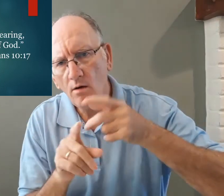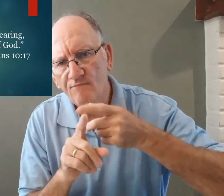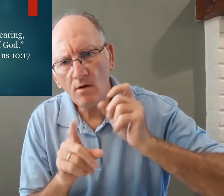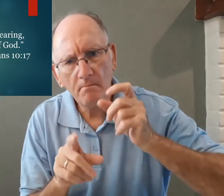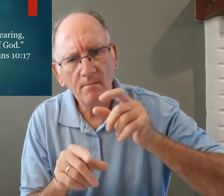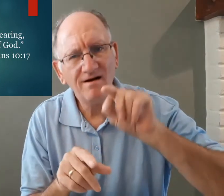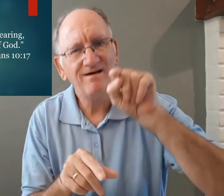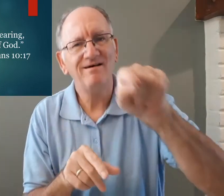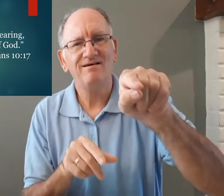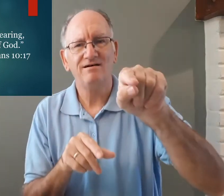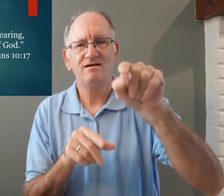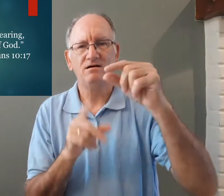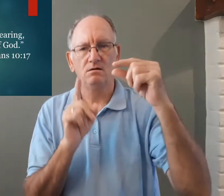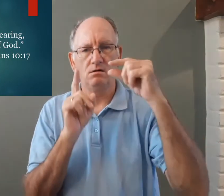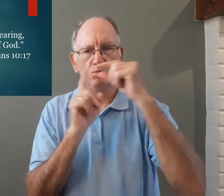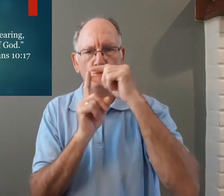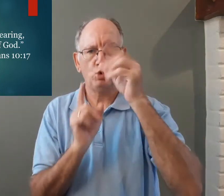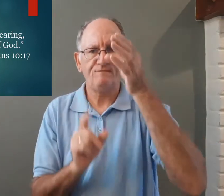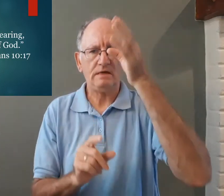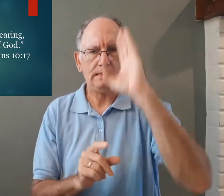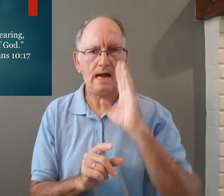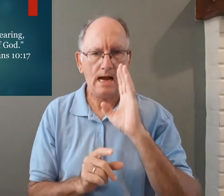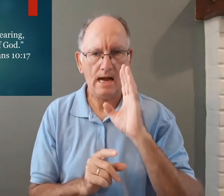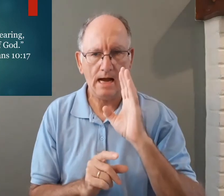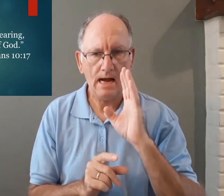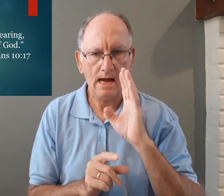what where does that come from the word of God